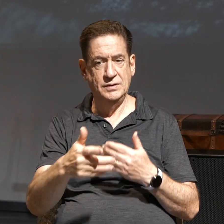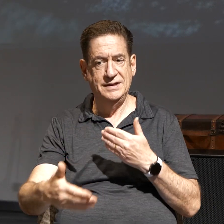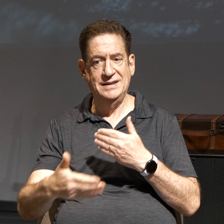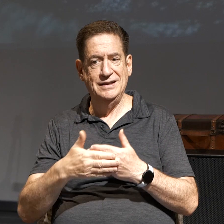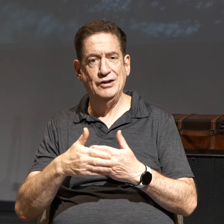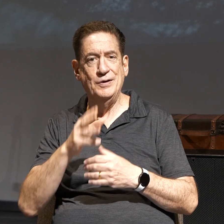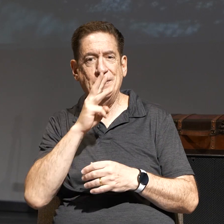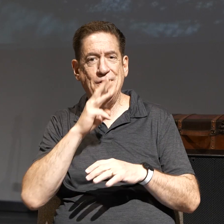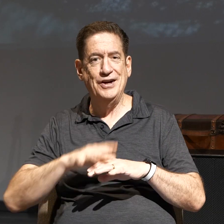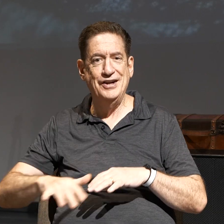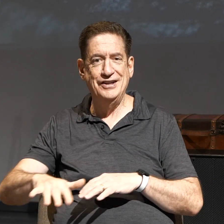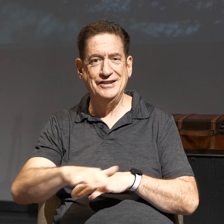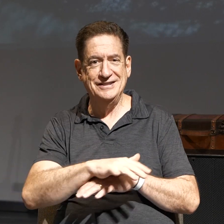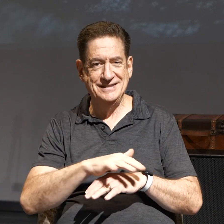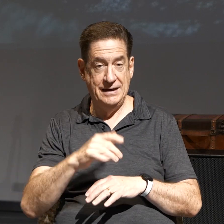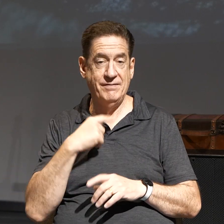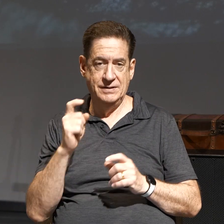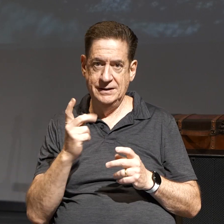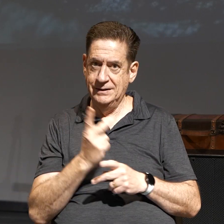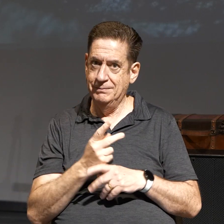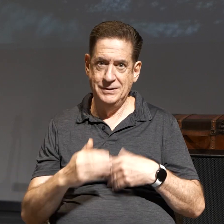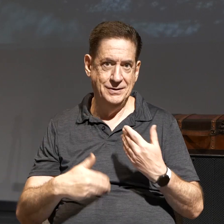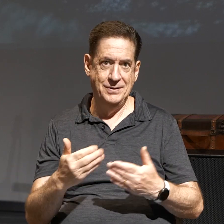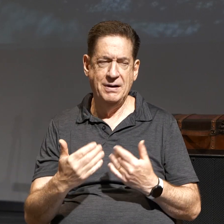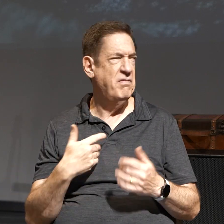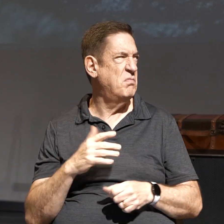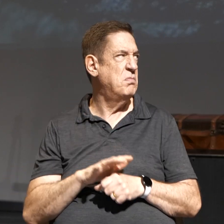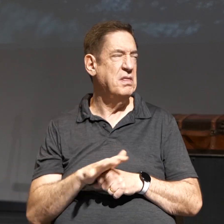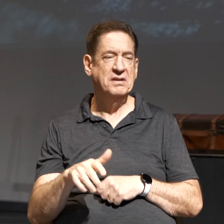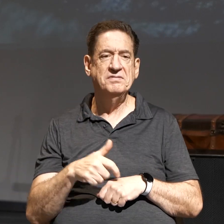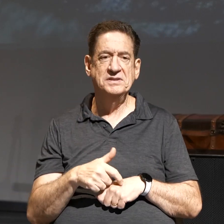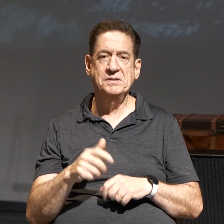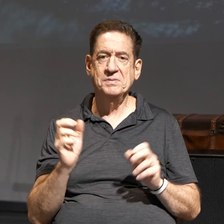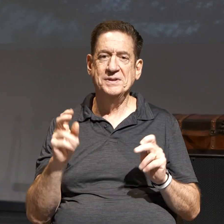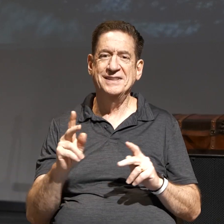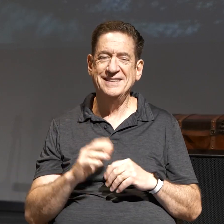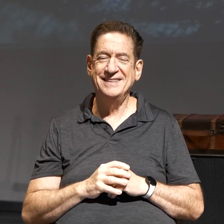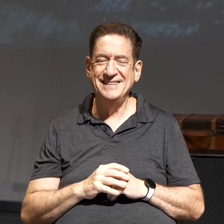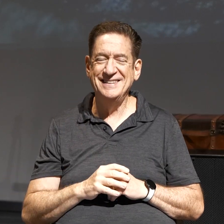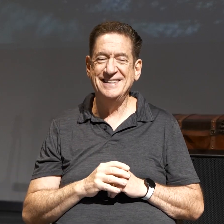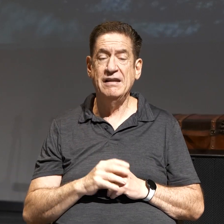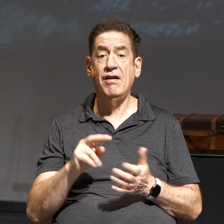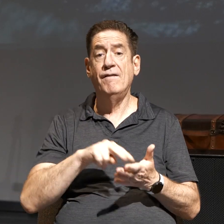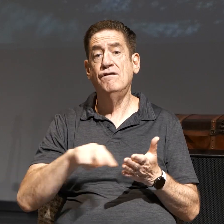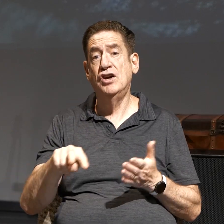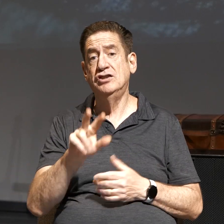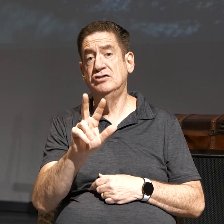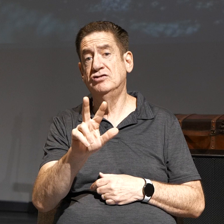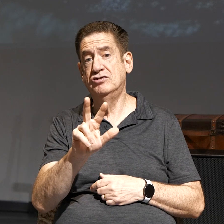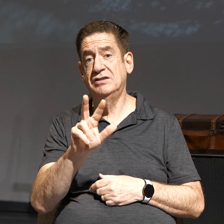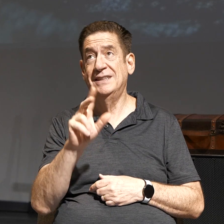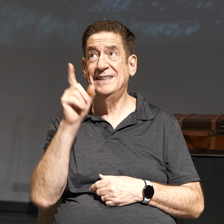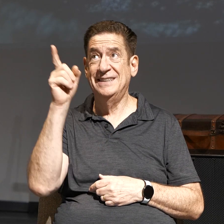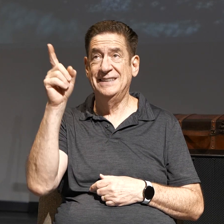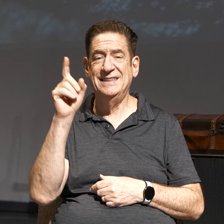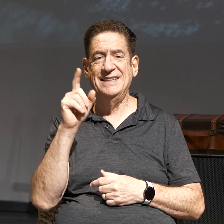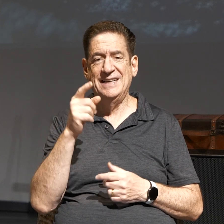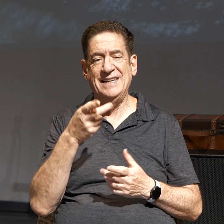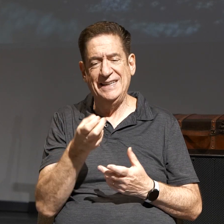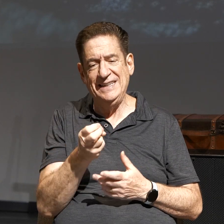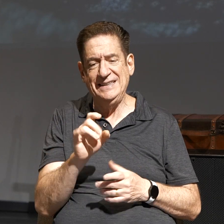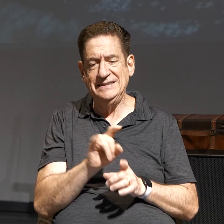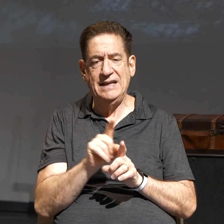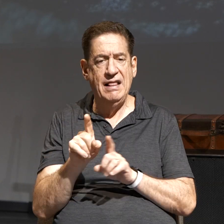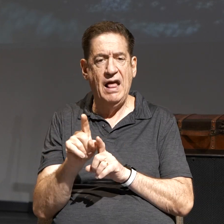Got to keep rolling here. Oh, we got plenty of time. Yes. Verse 3, He is like a tree planted by